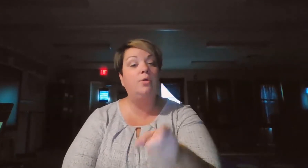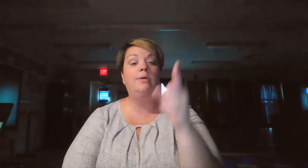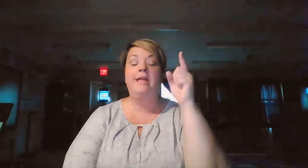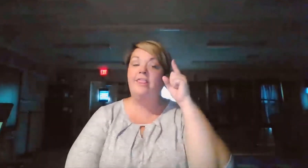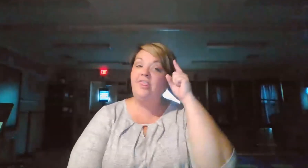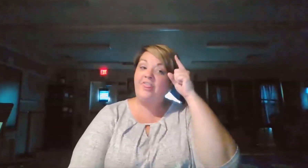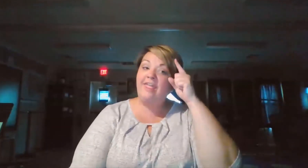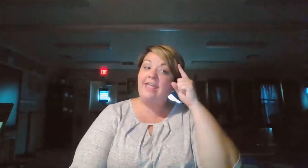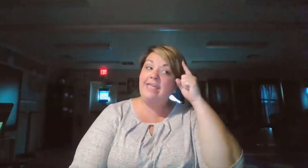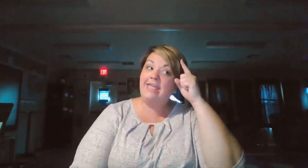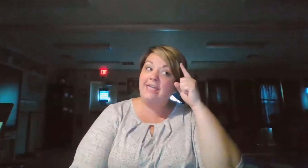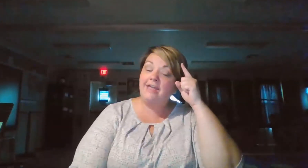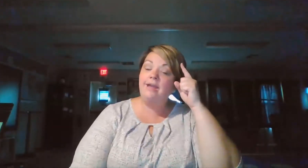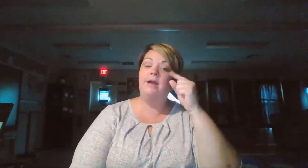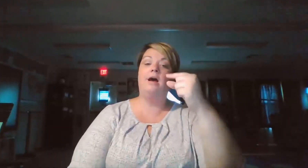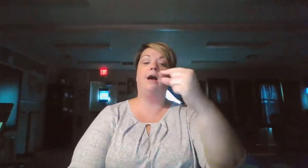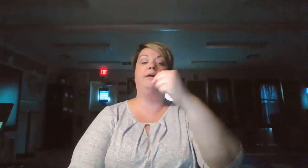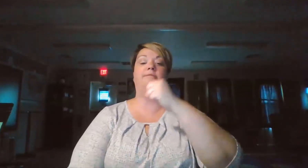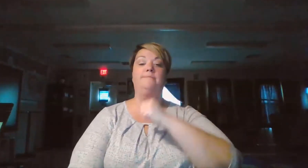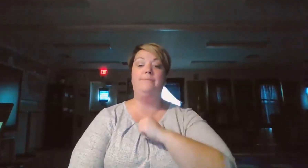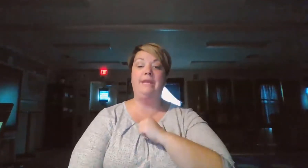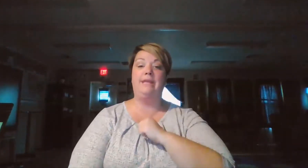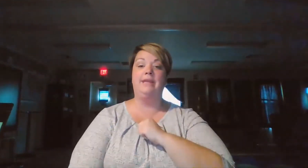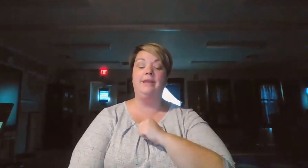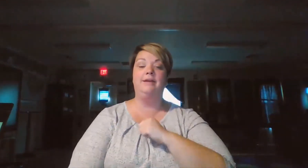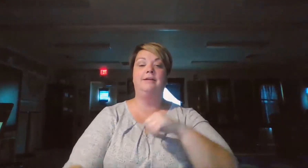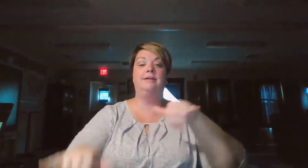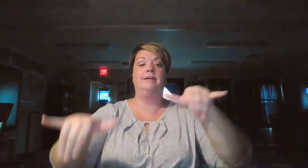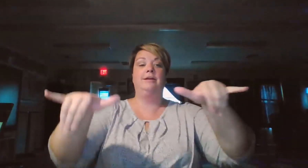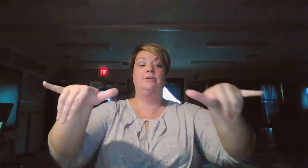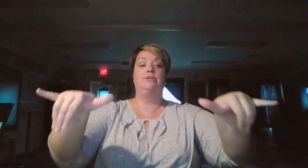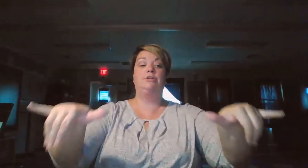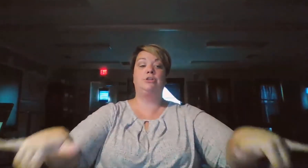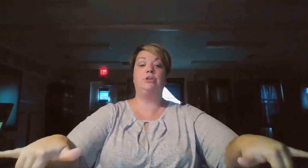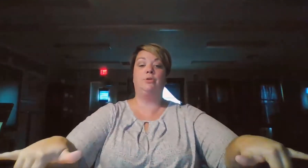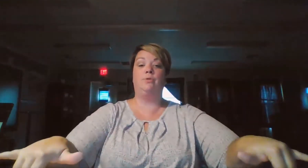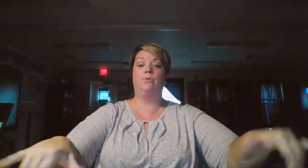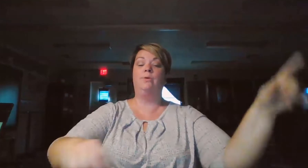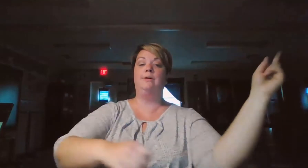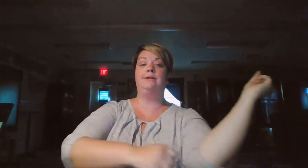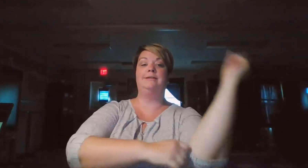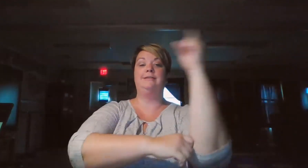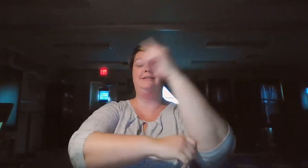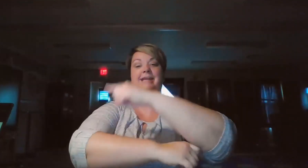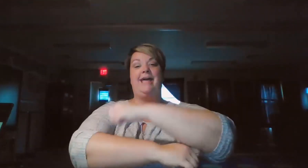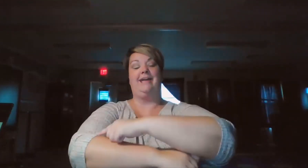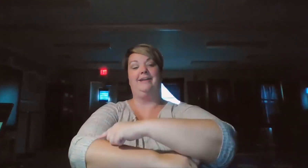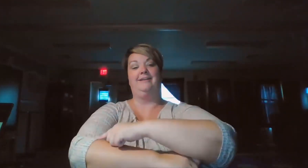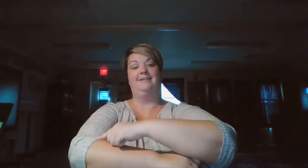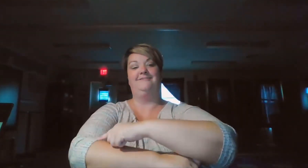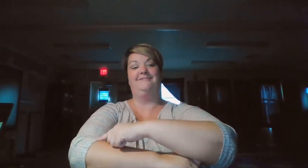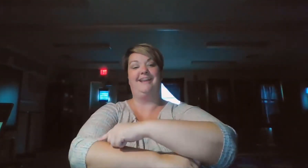thinking of me today. Ready.